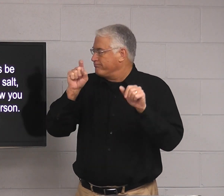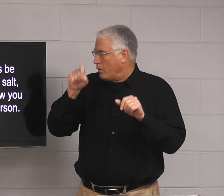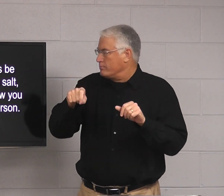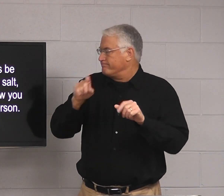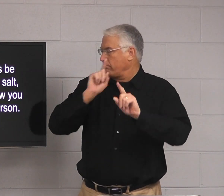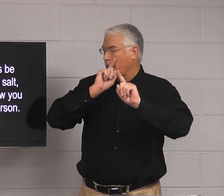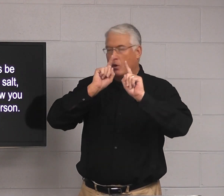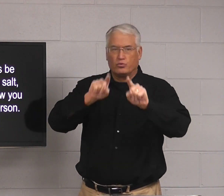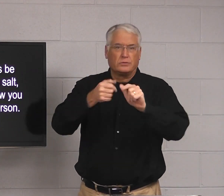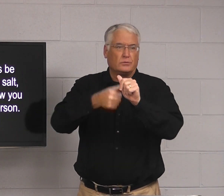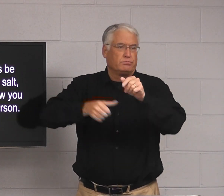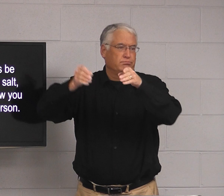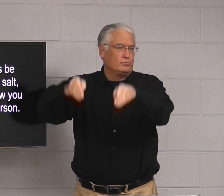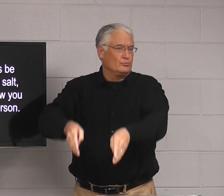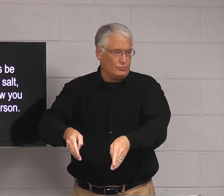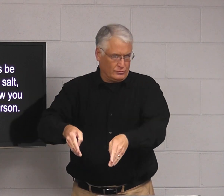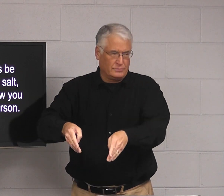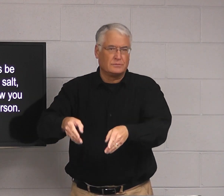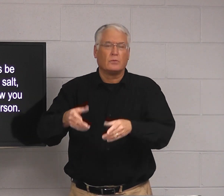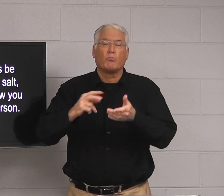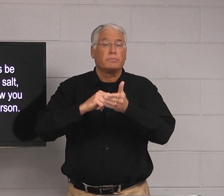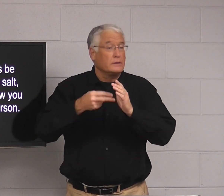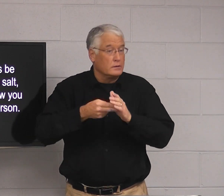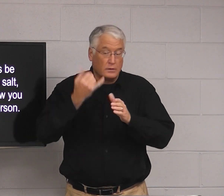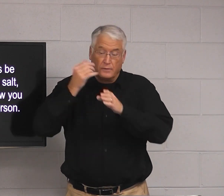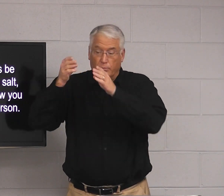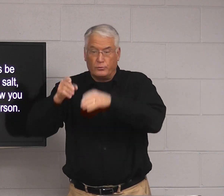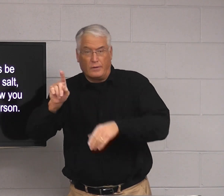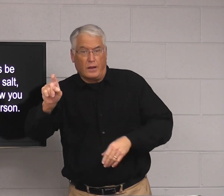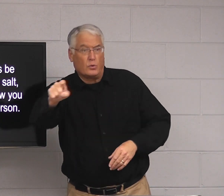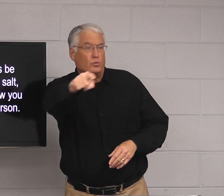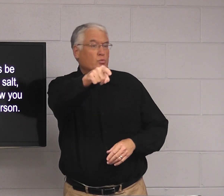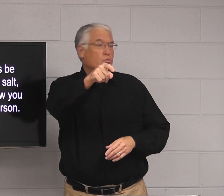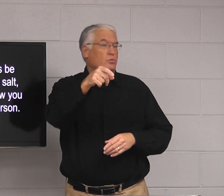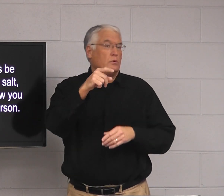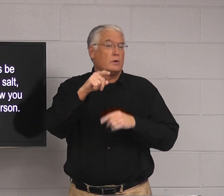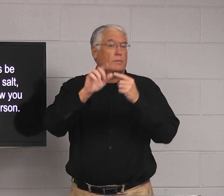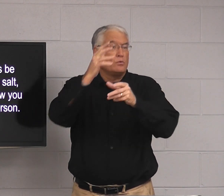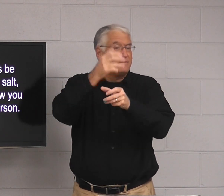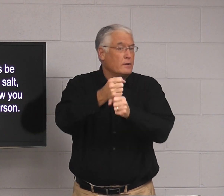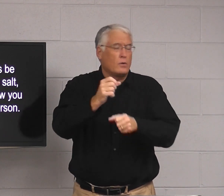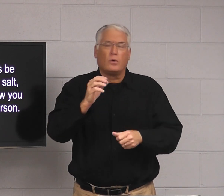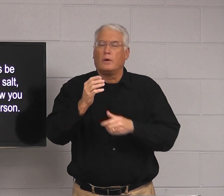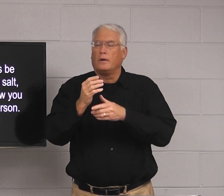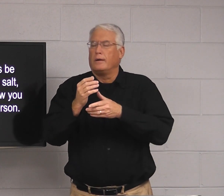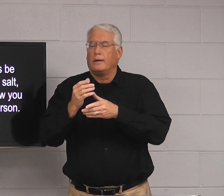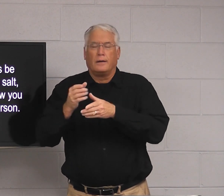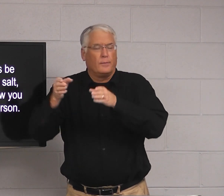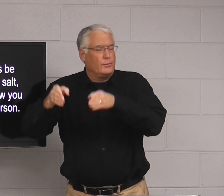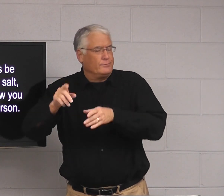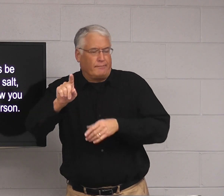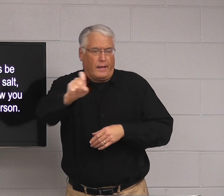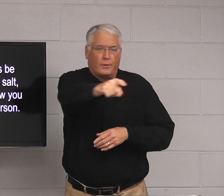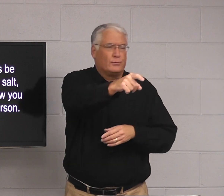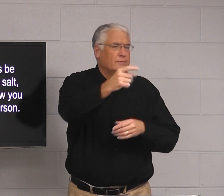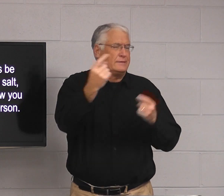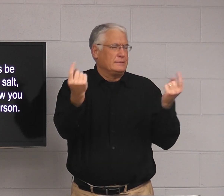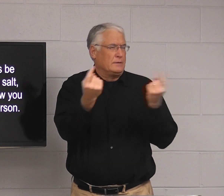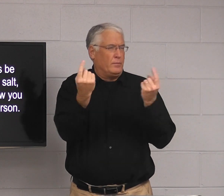you ought to answer each person. So meaning that if each person was to ask you about your faith, some